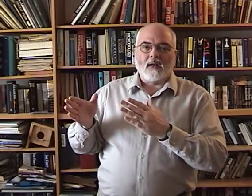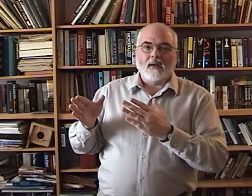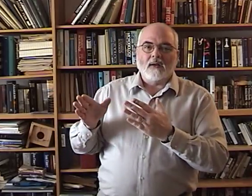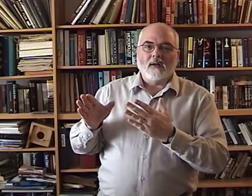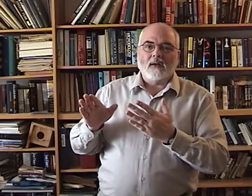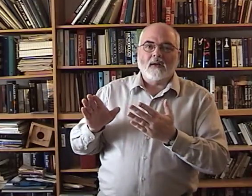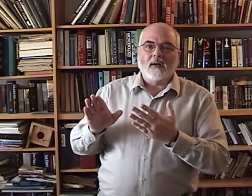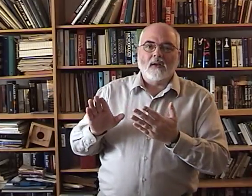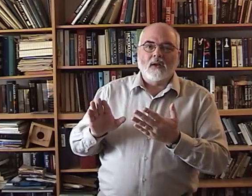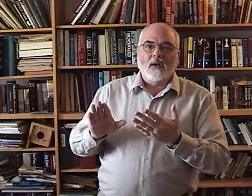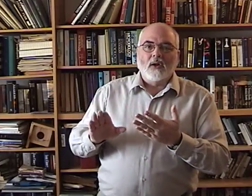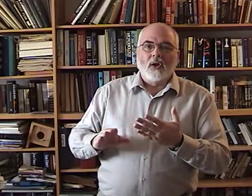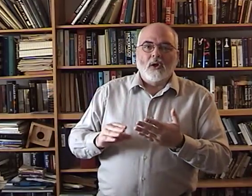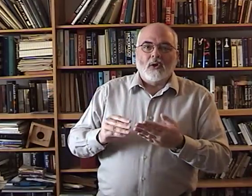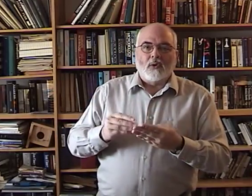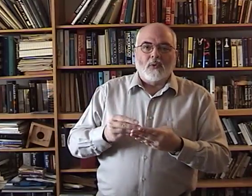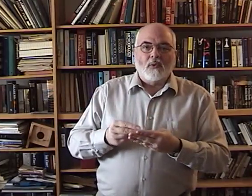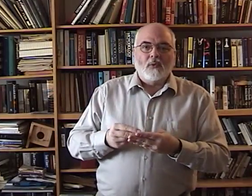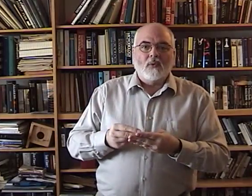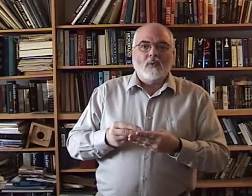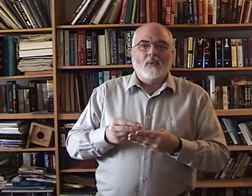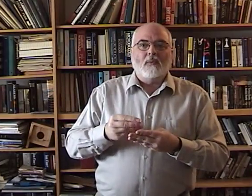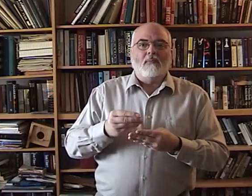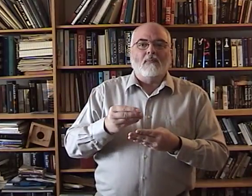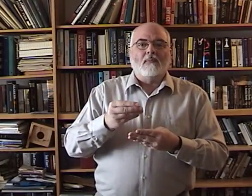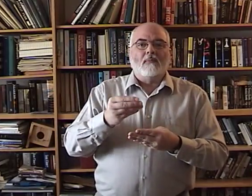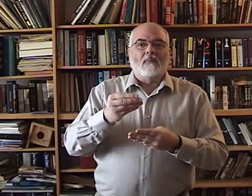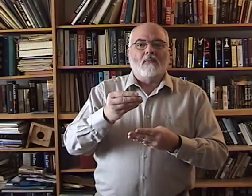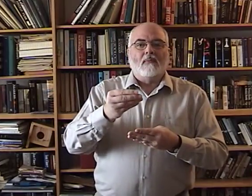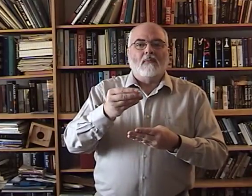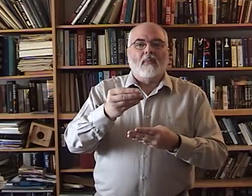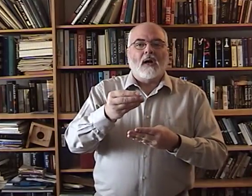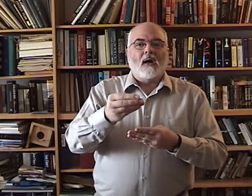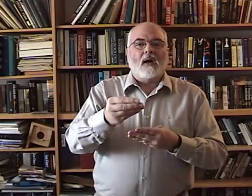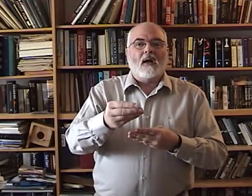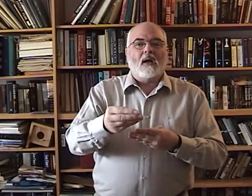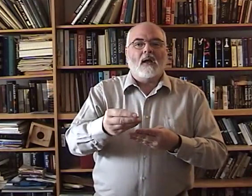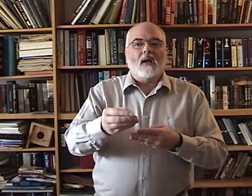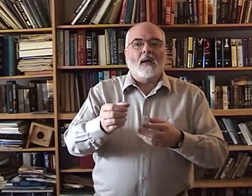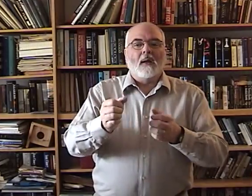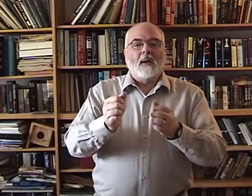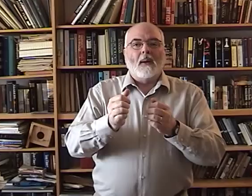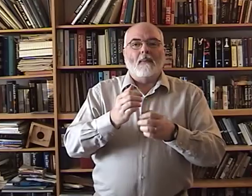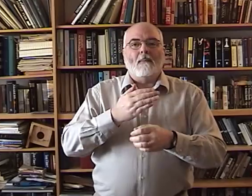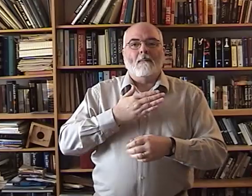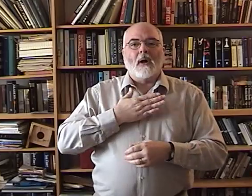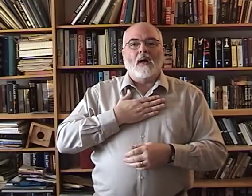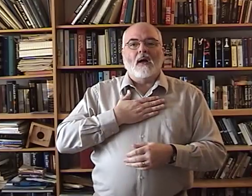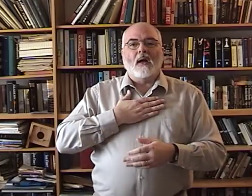to fight my